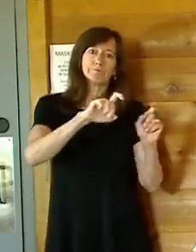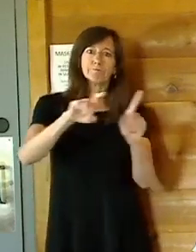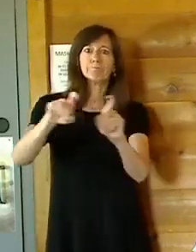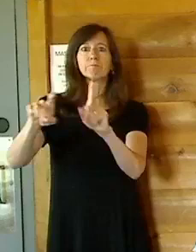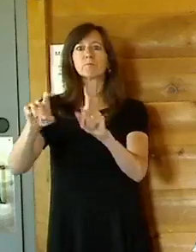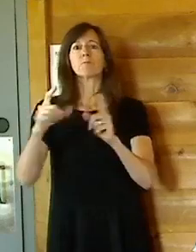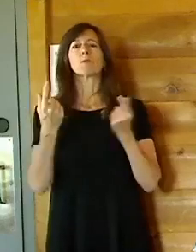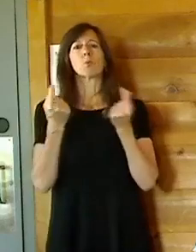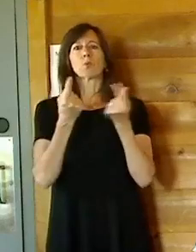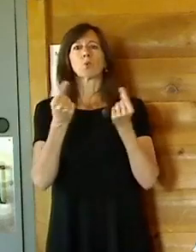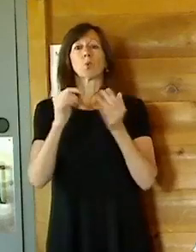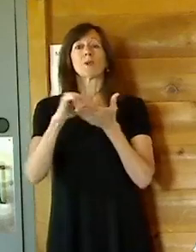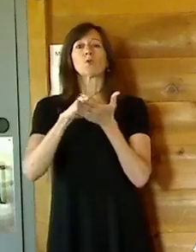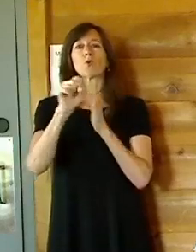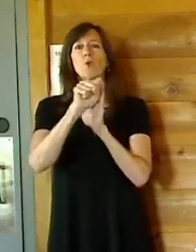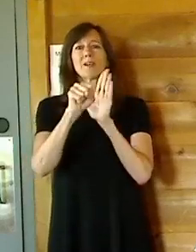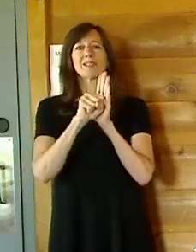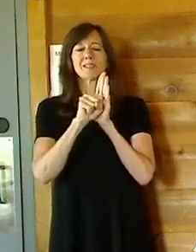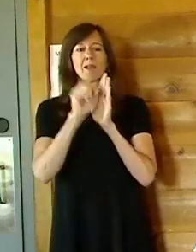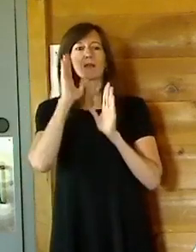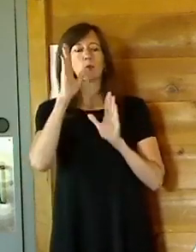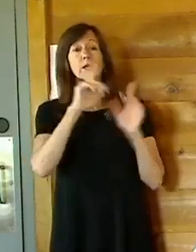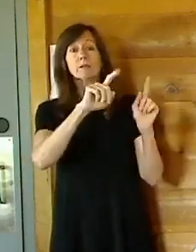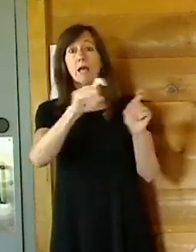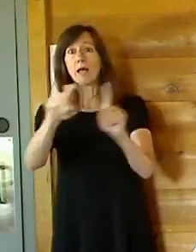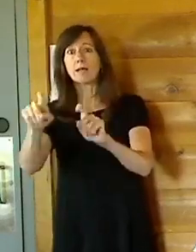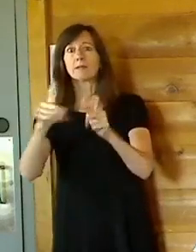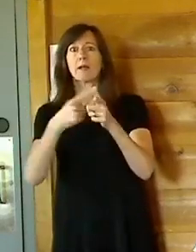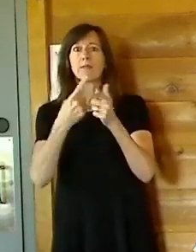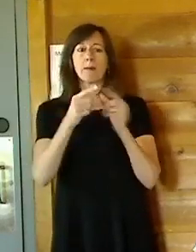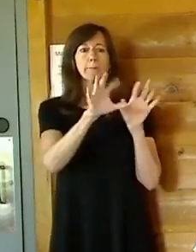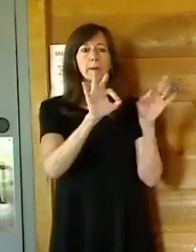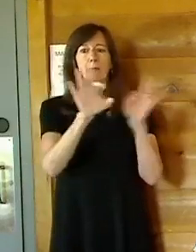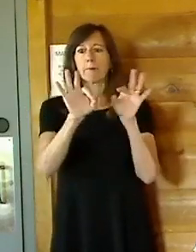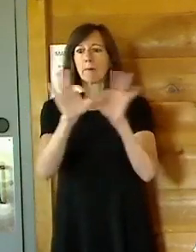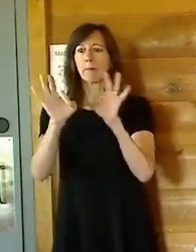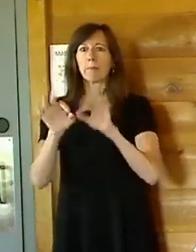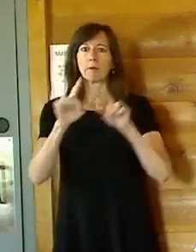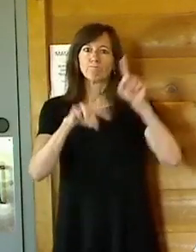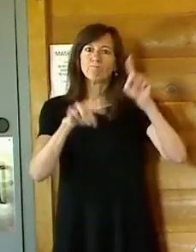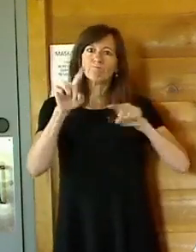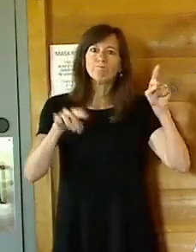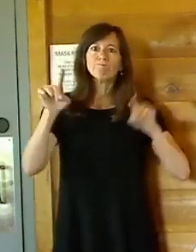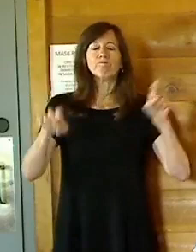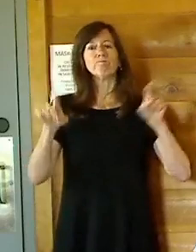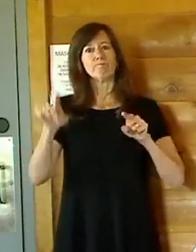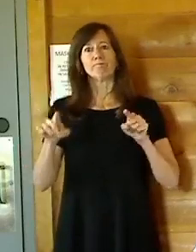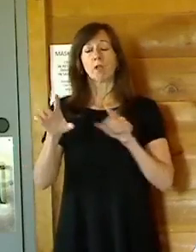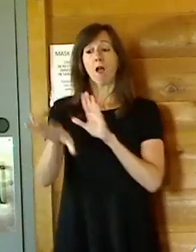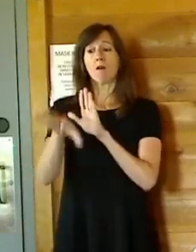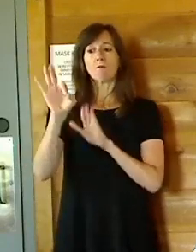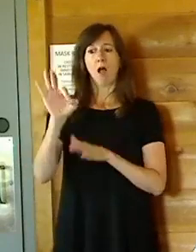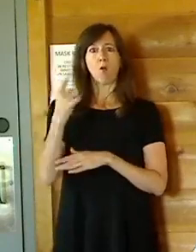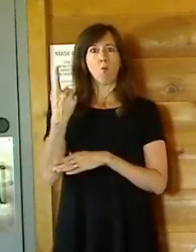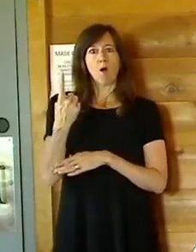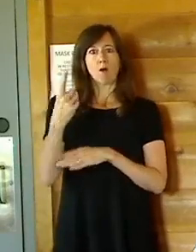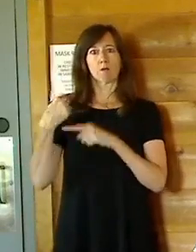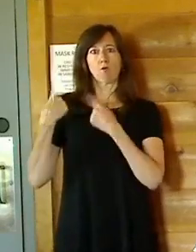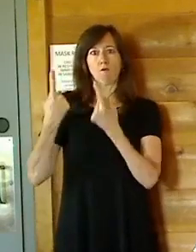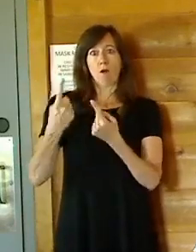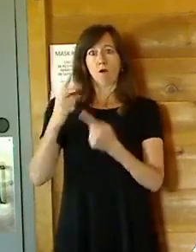samples. And so, it is likely the Delta variant is within our community. It is more easily transmitted.